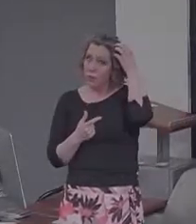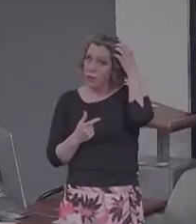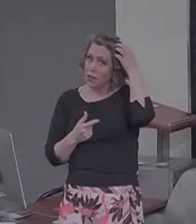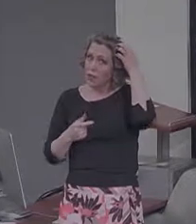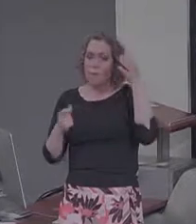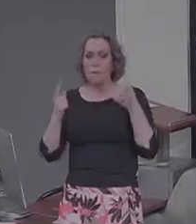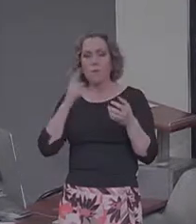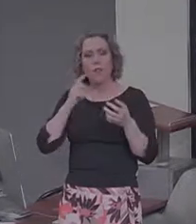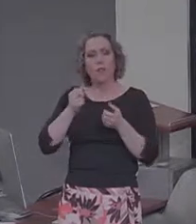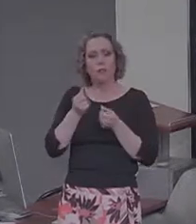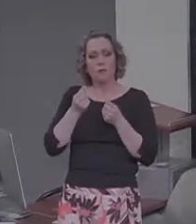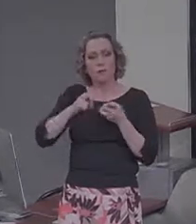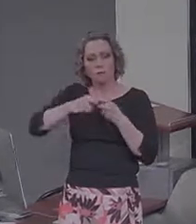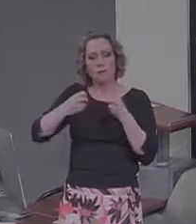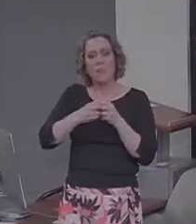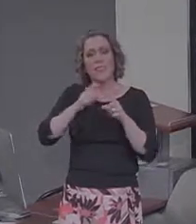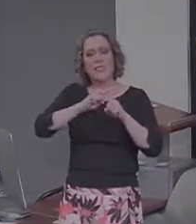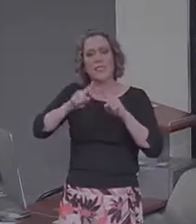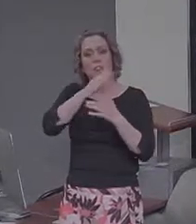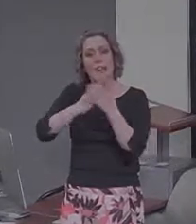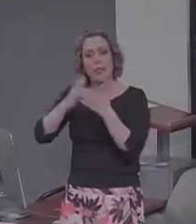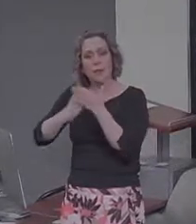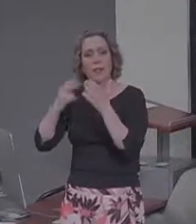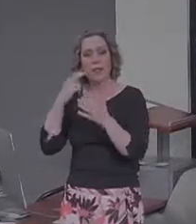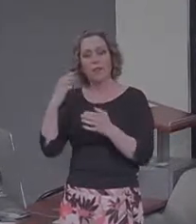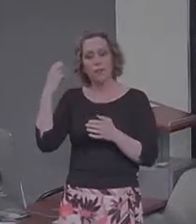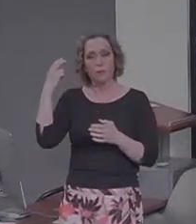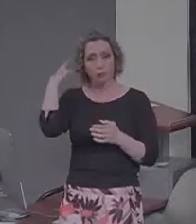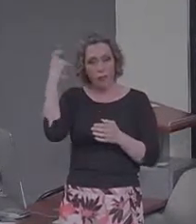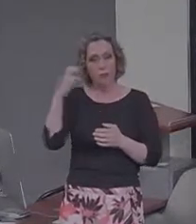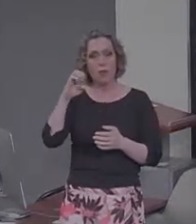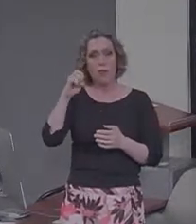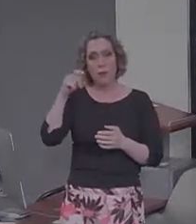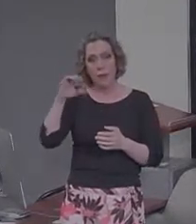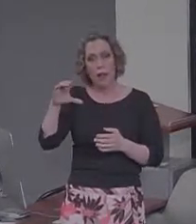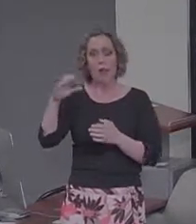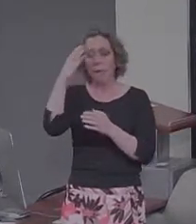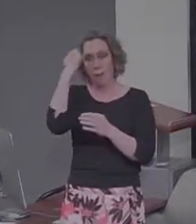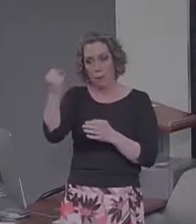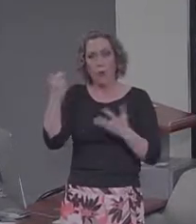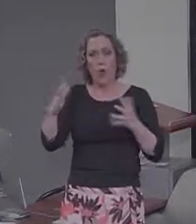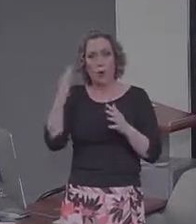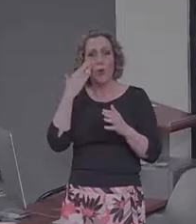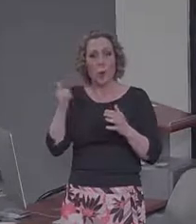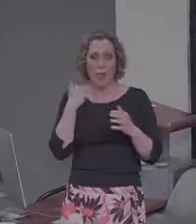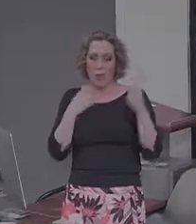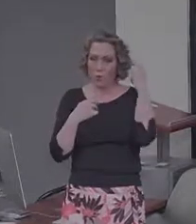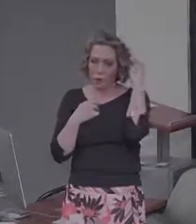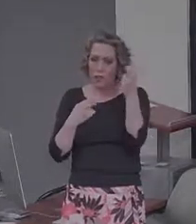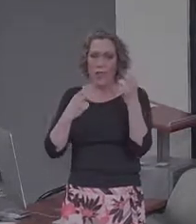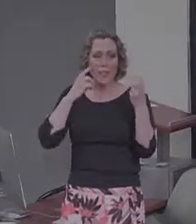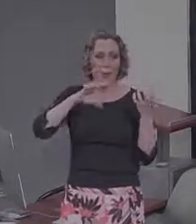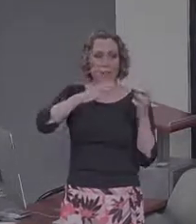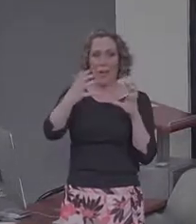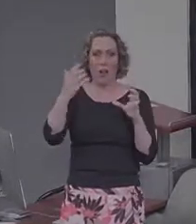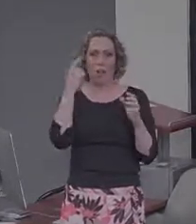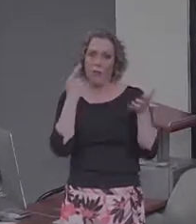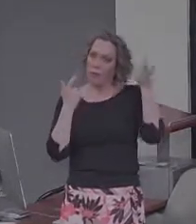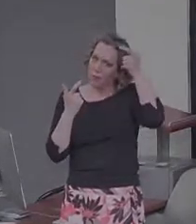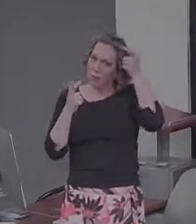aspects of episodic memory and retrieval. So we already know that. Now the question is, does that TMS